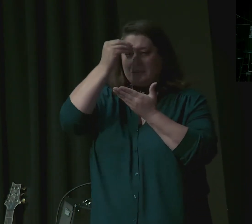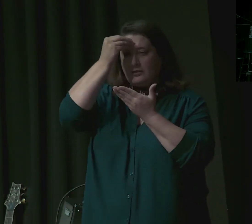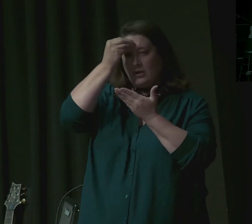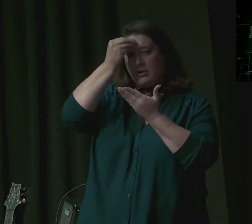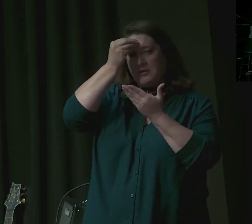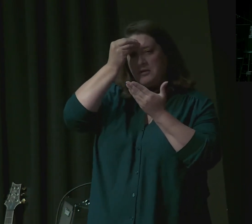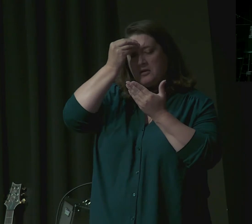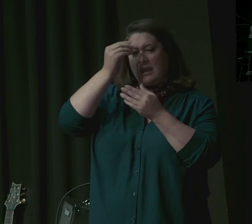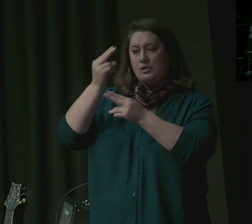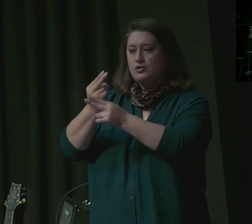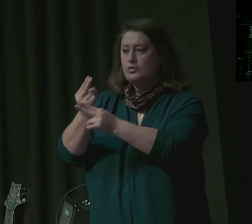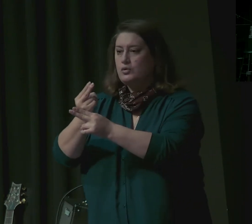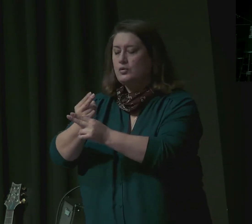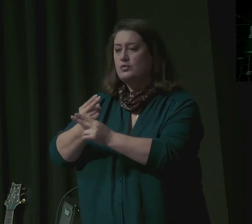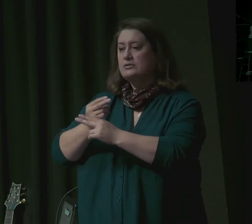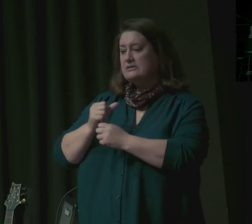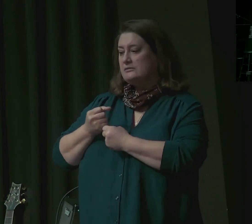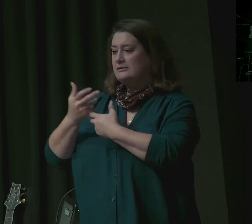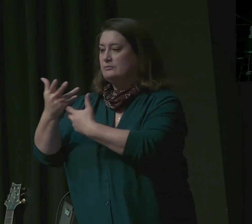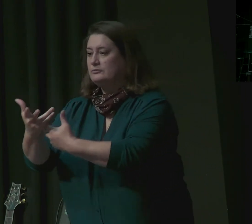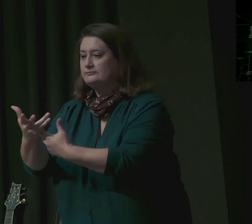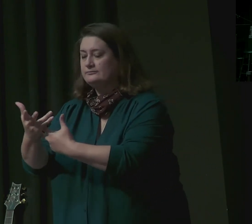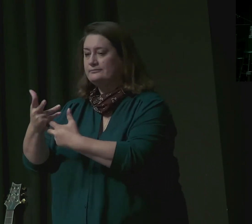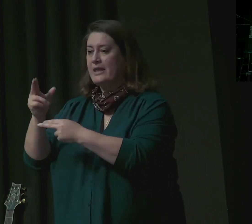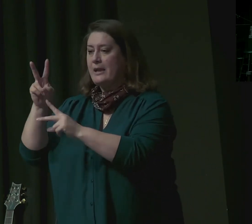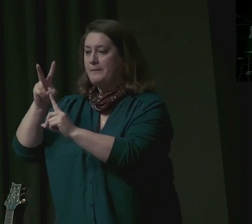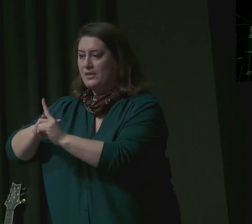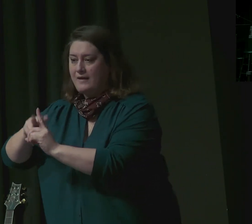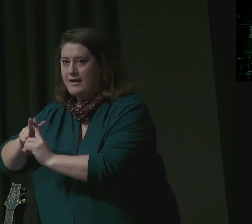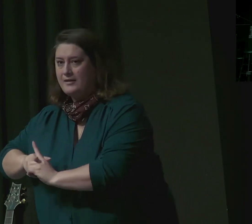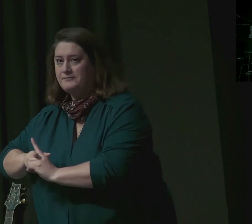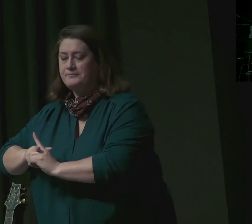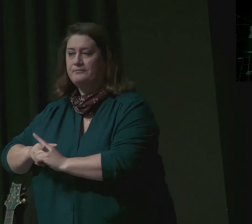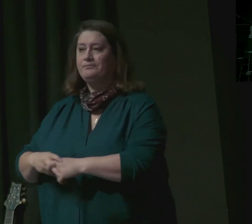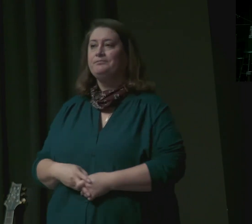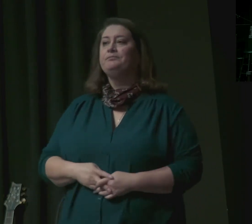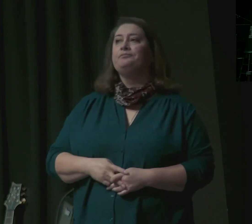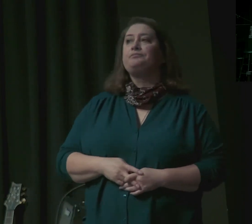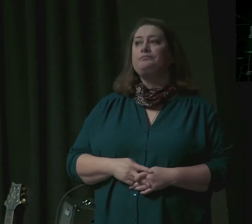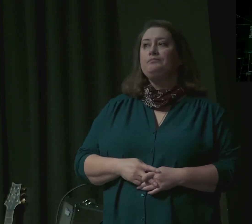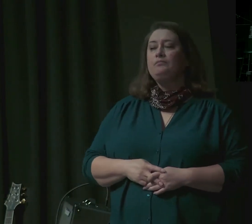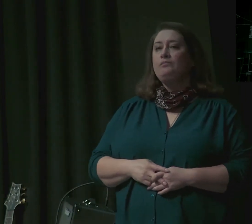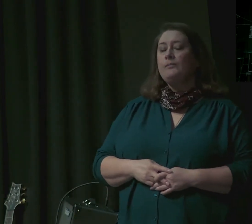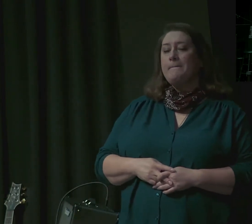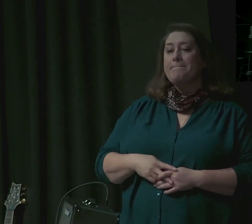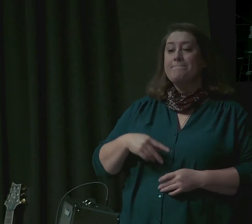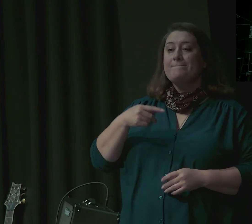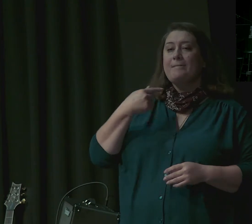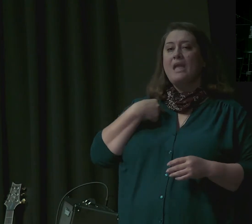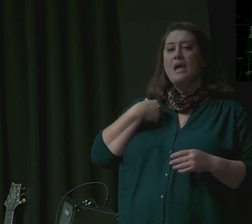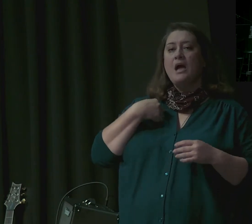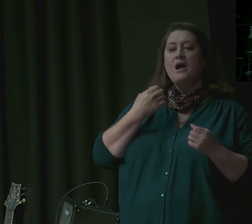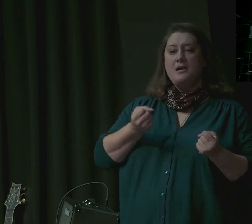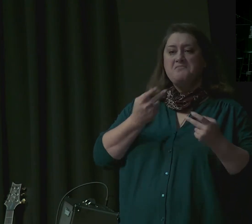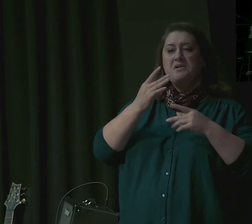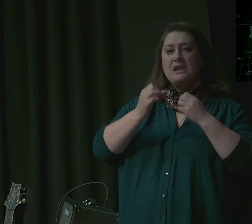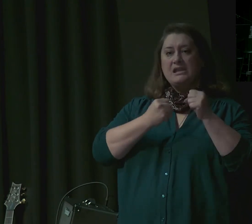I've had the privilege over a number of years of coaching soccer. And when I was coaching, I regularly tested players.